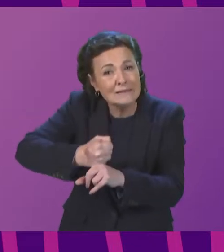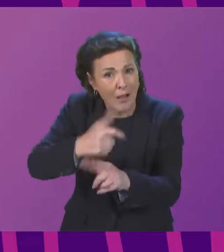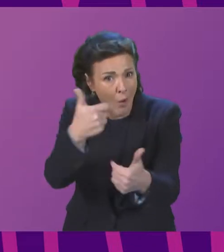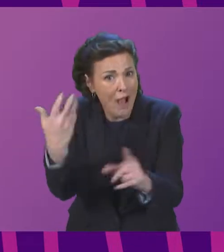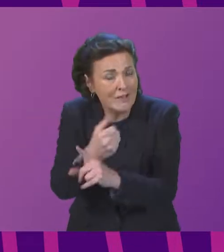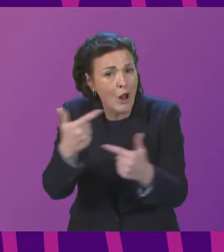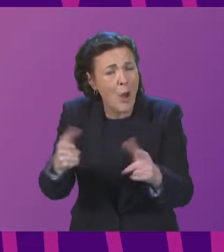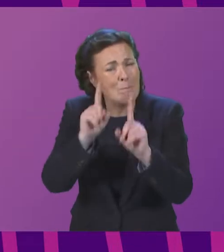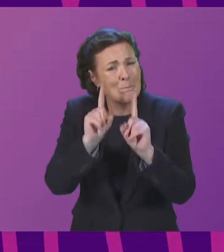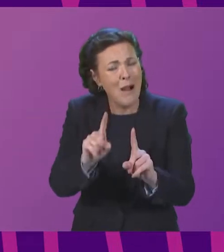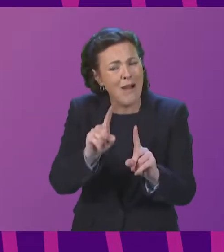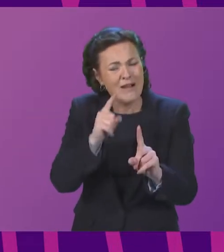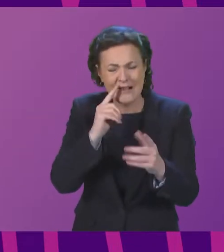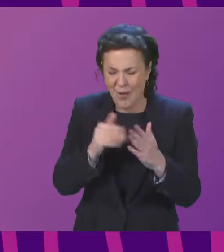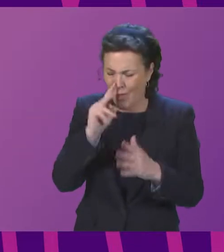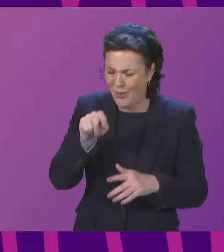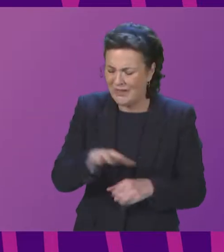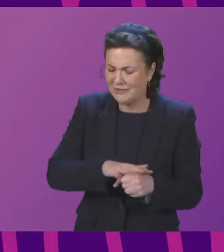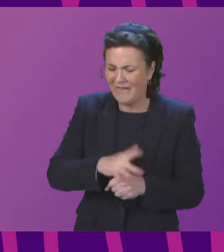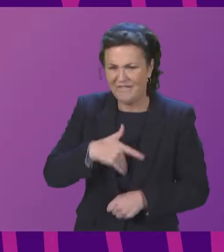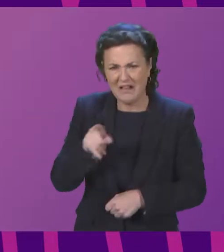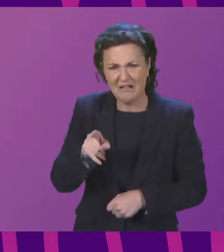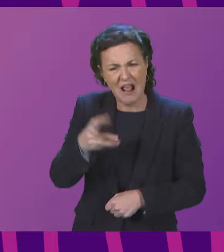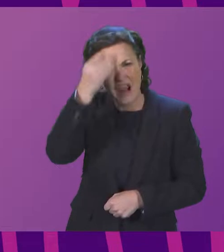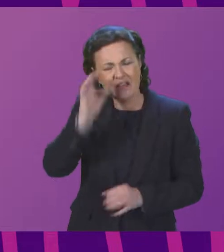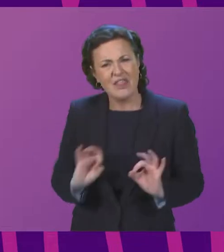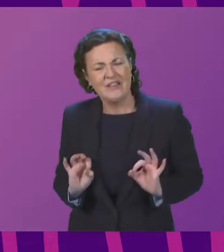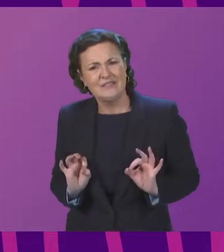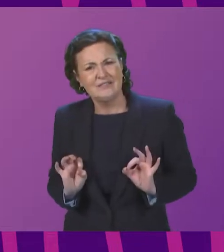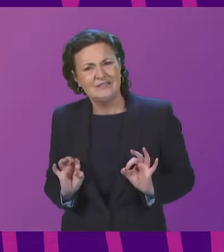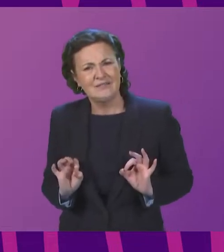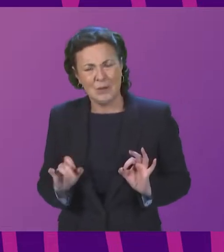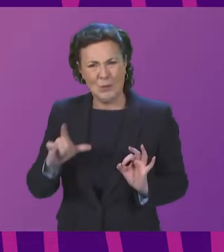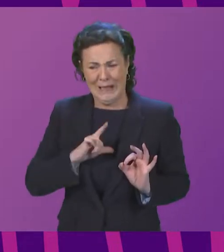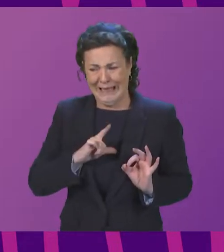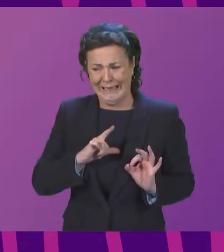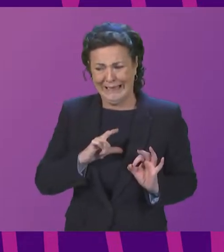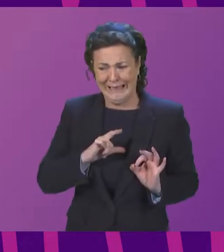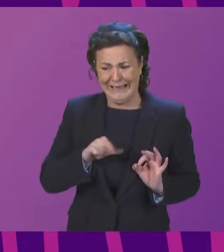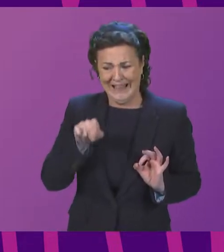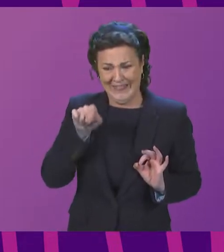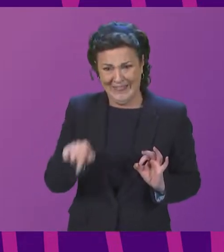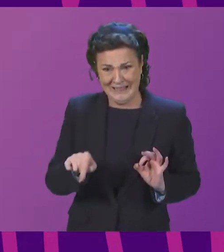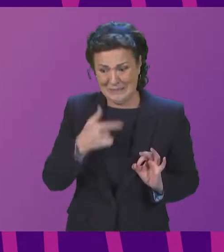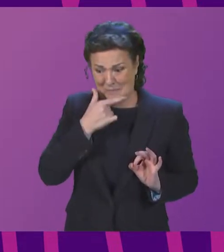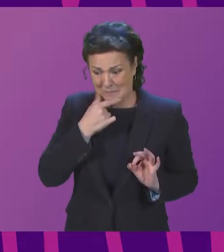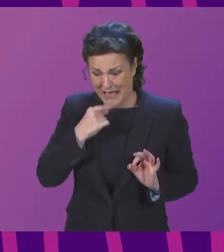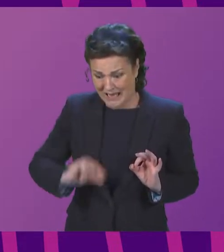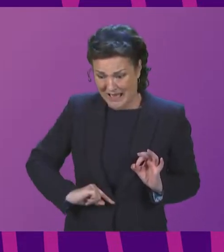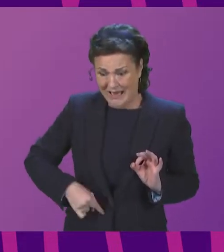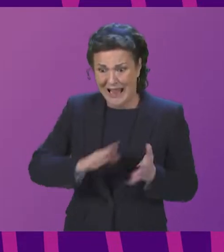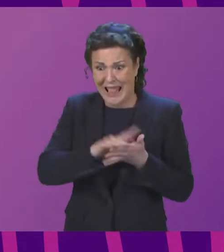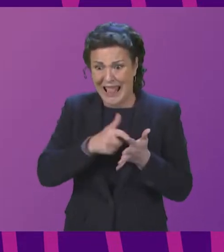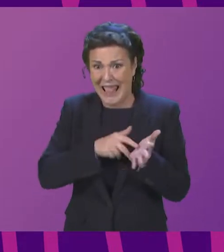been learned when we're now looking at this situation because there's a real similarity between what happened to the women